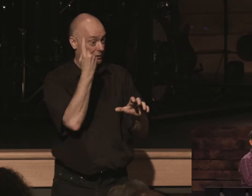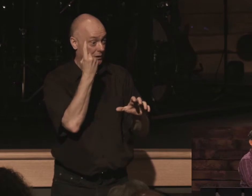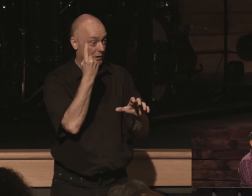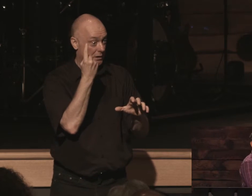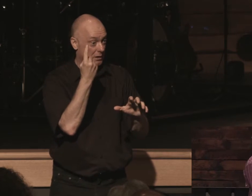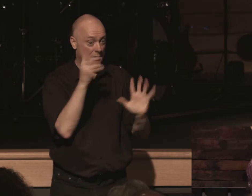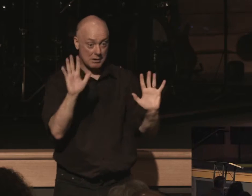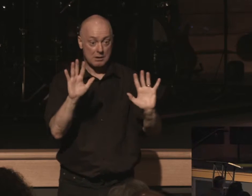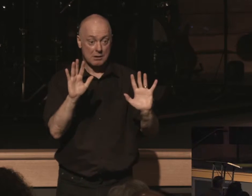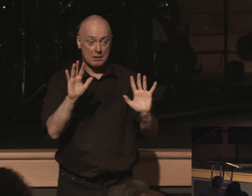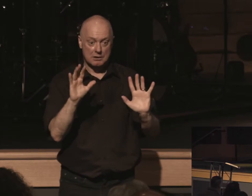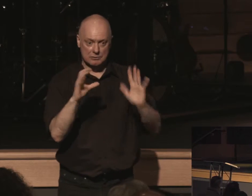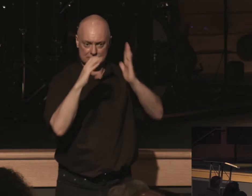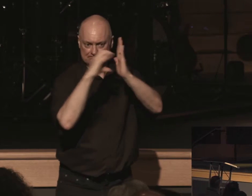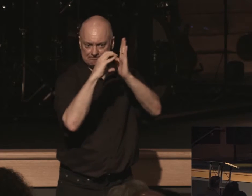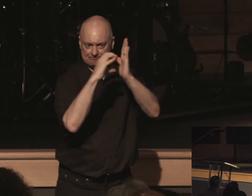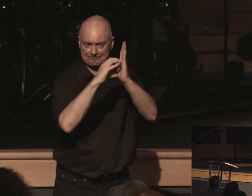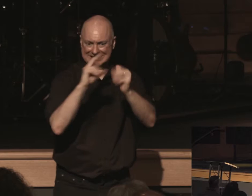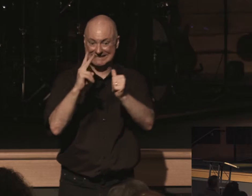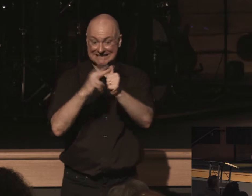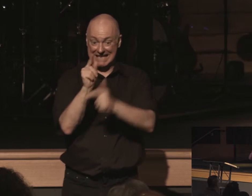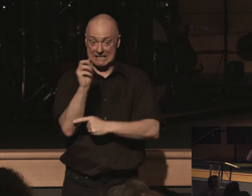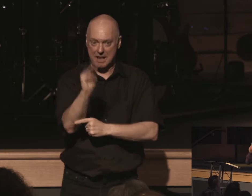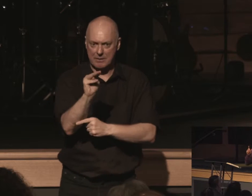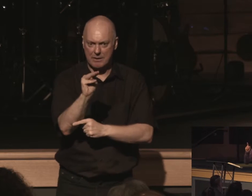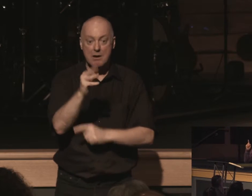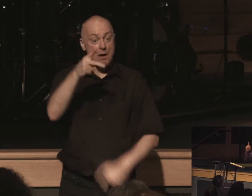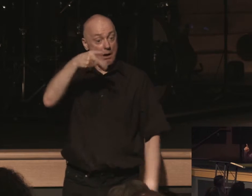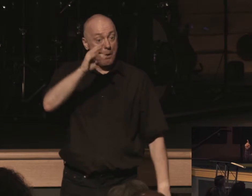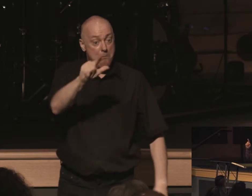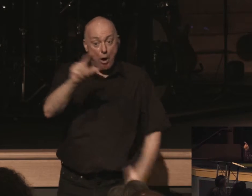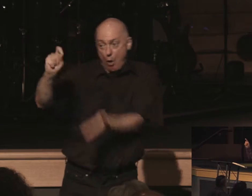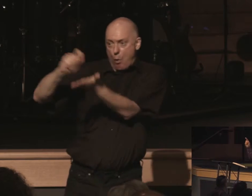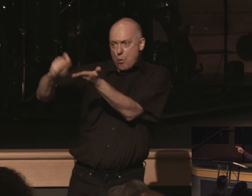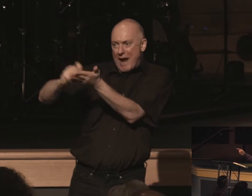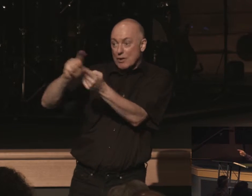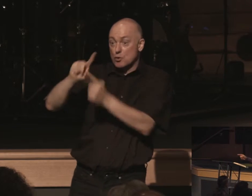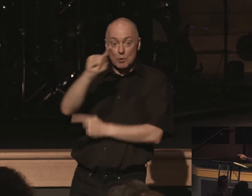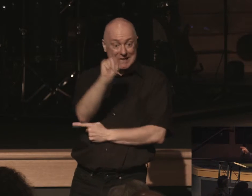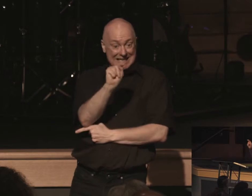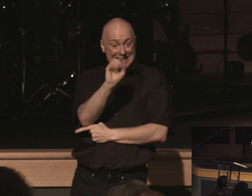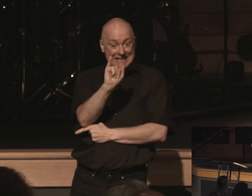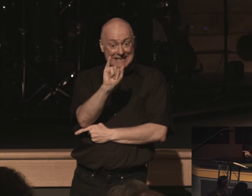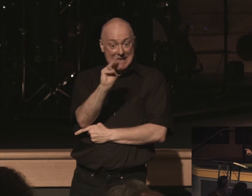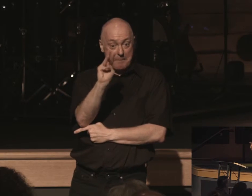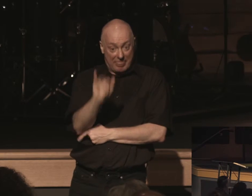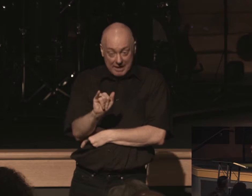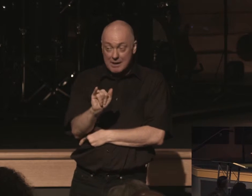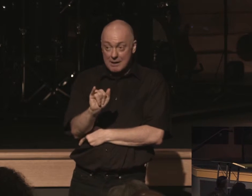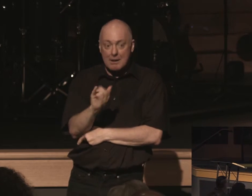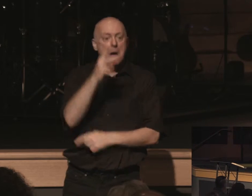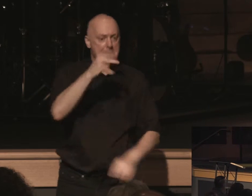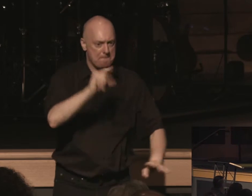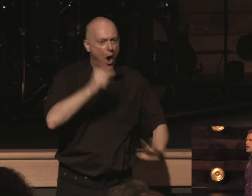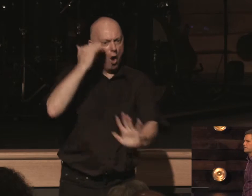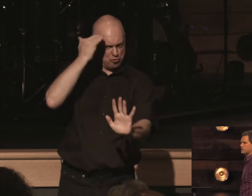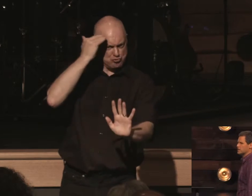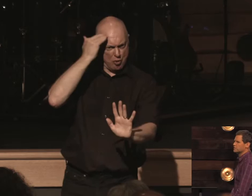context in second timothy is paul writing to timothy and paul knows as he writes this